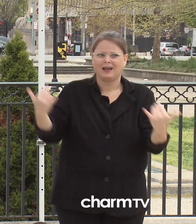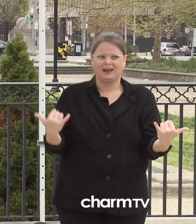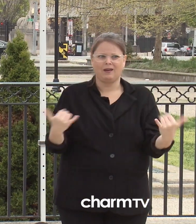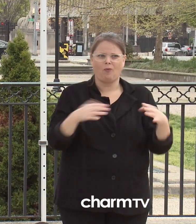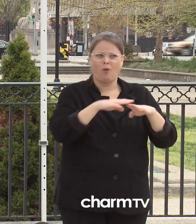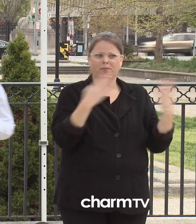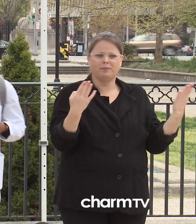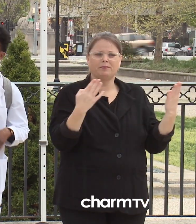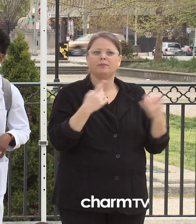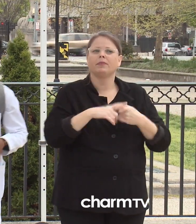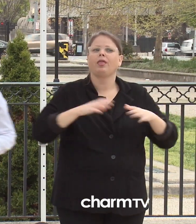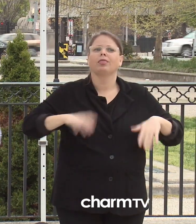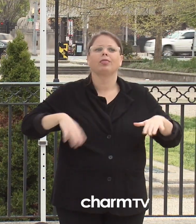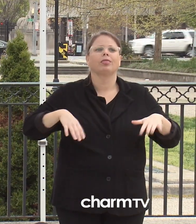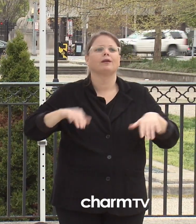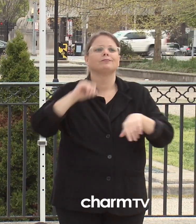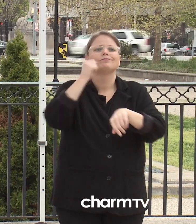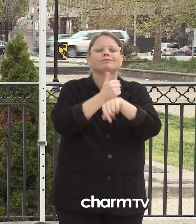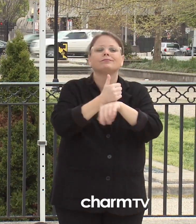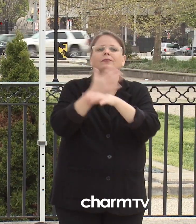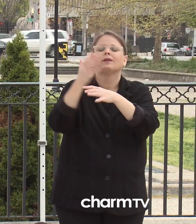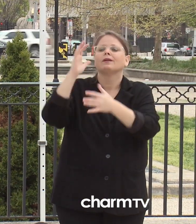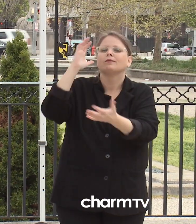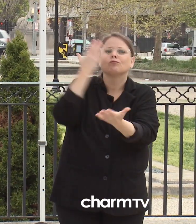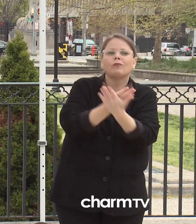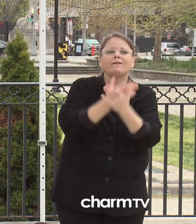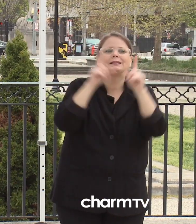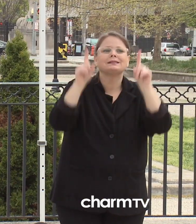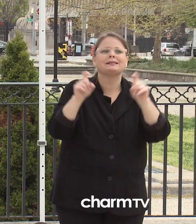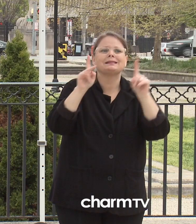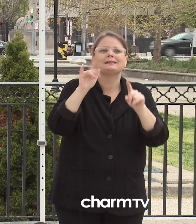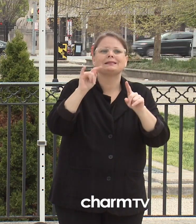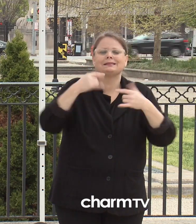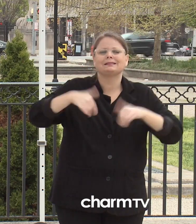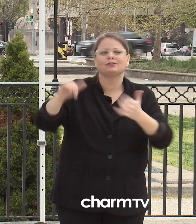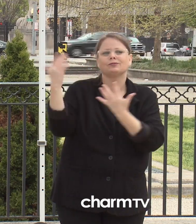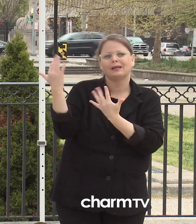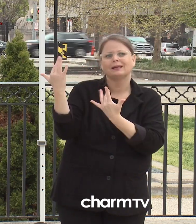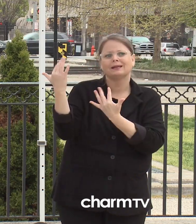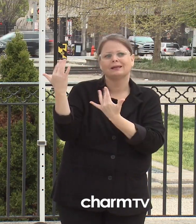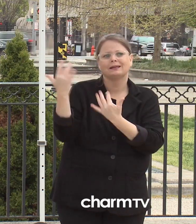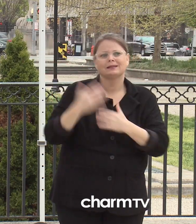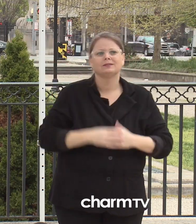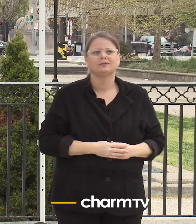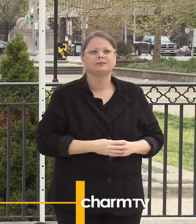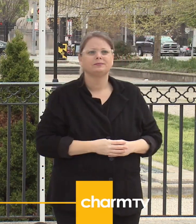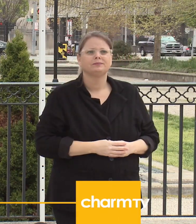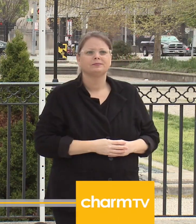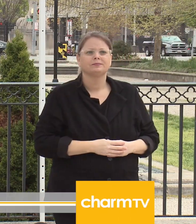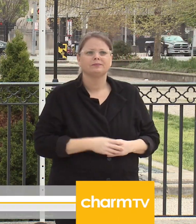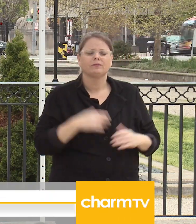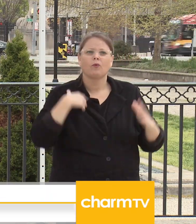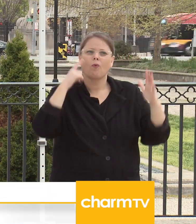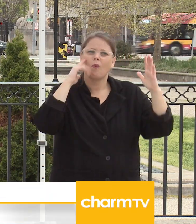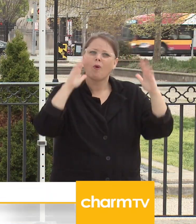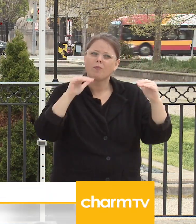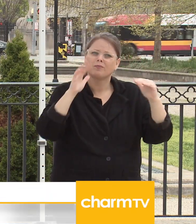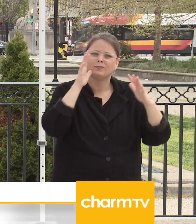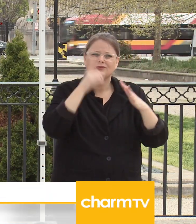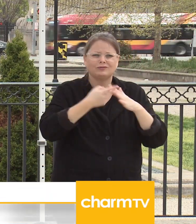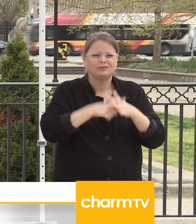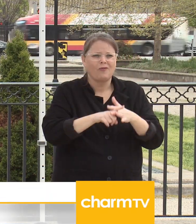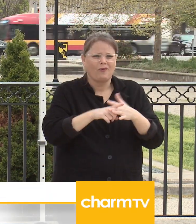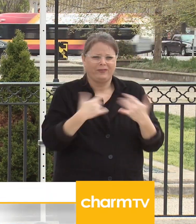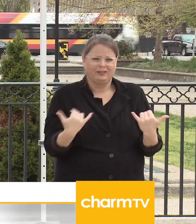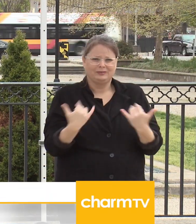So do you know when you get those? We have no idea. So we're hoping to launch by the end of this week. So there will be a partnership with